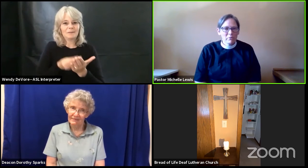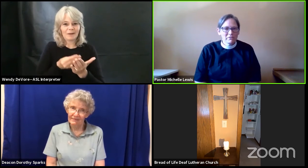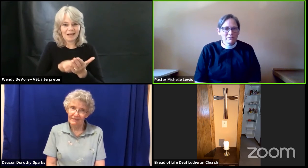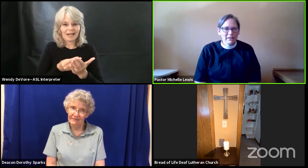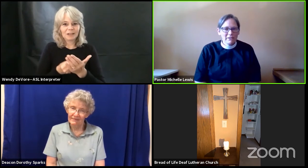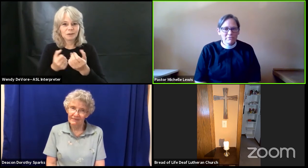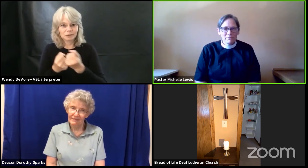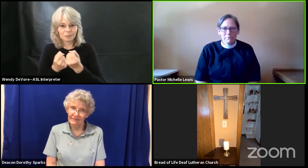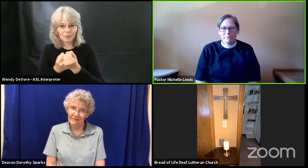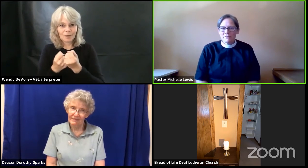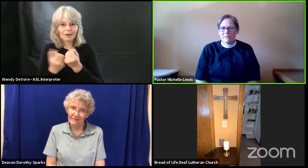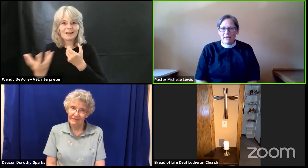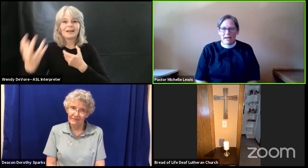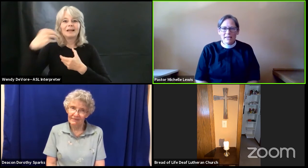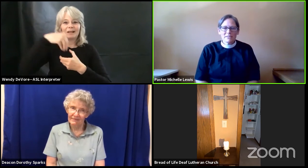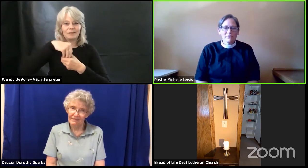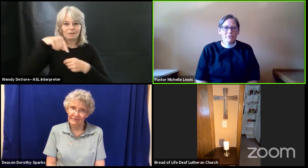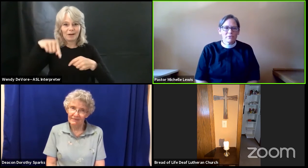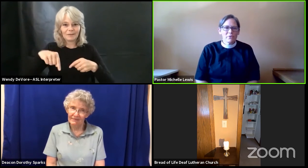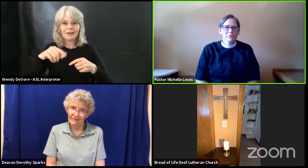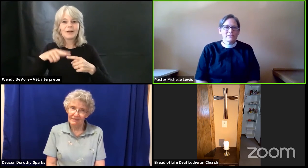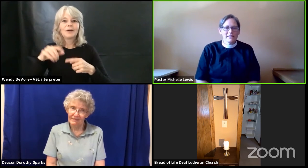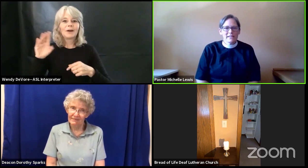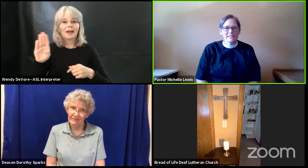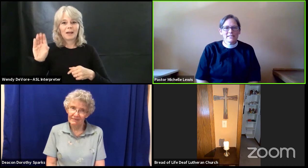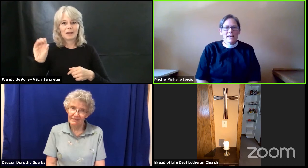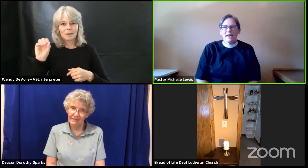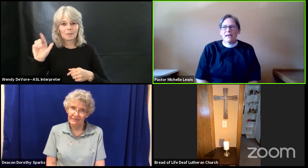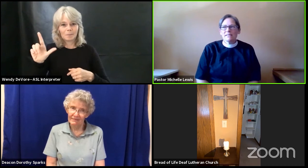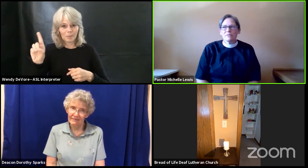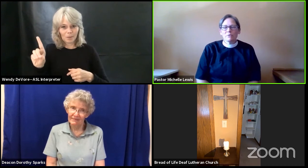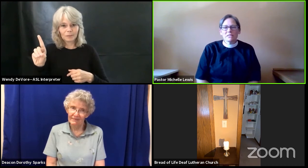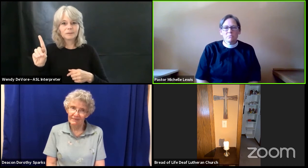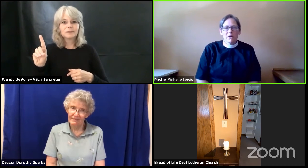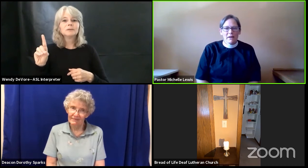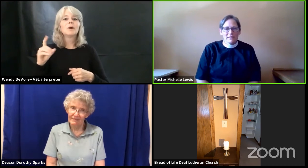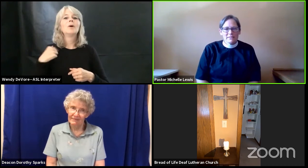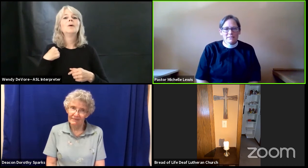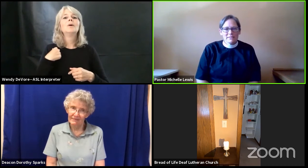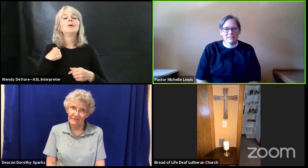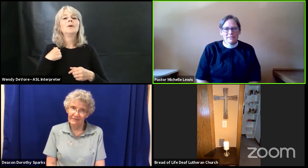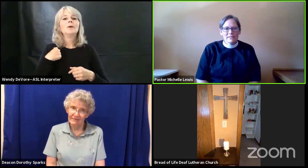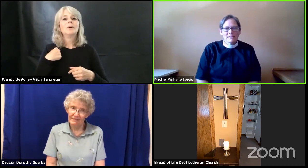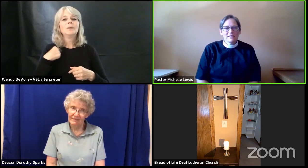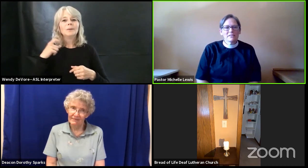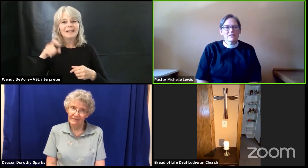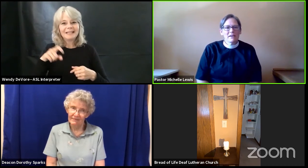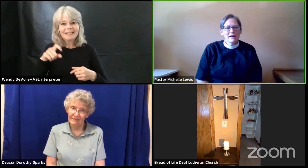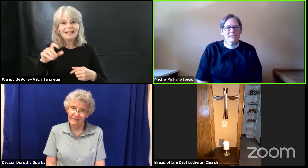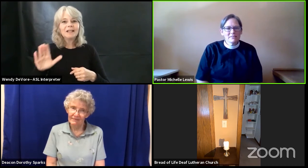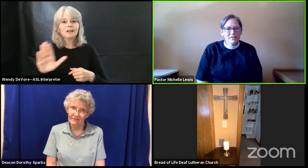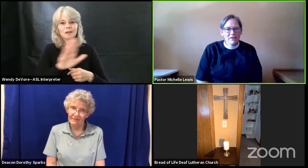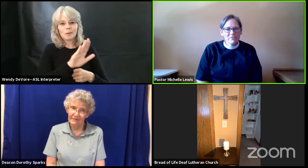bread of life to ask for those things as a response to god's love